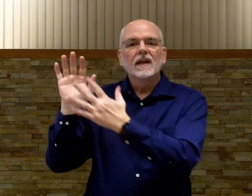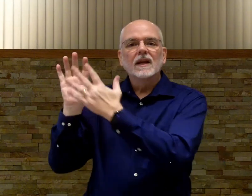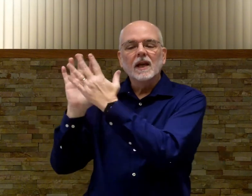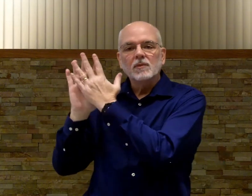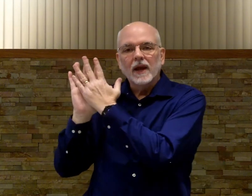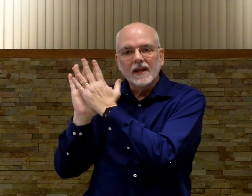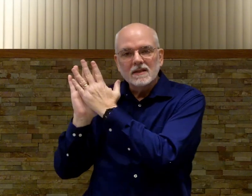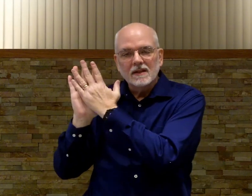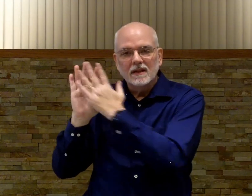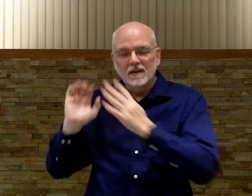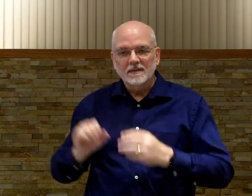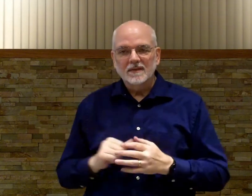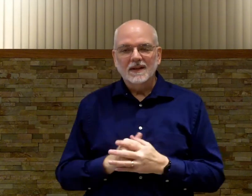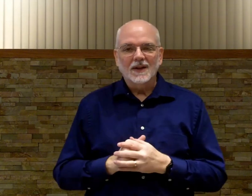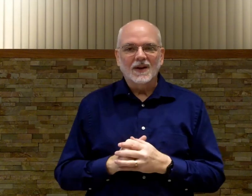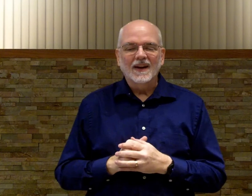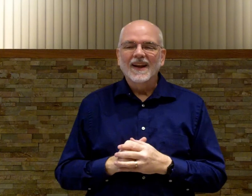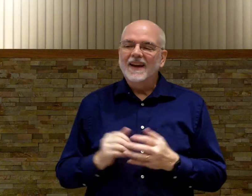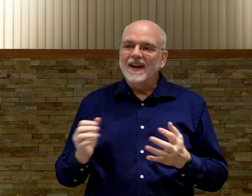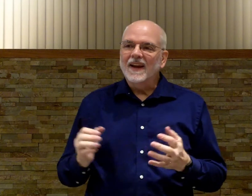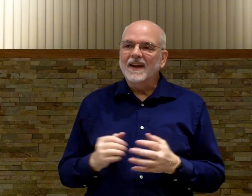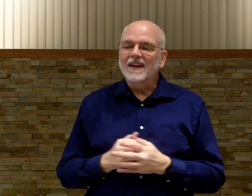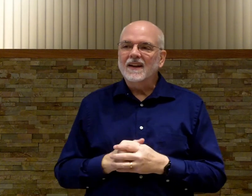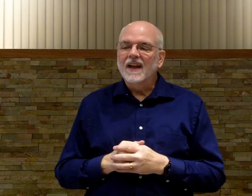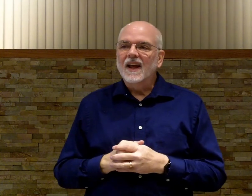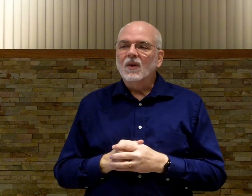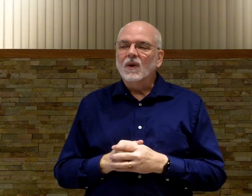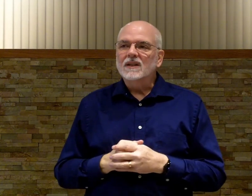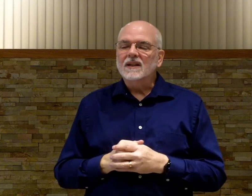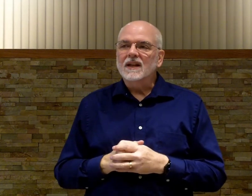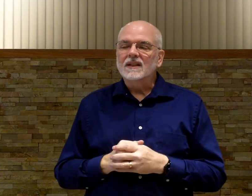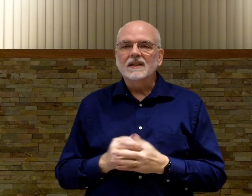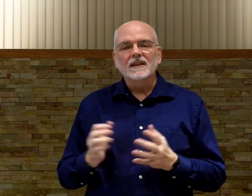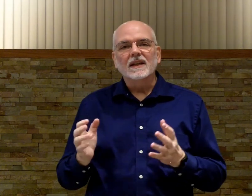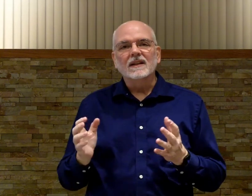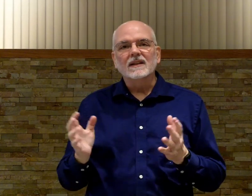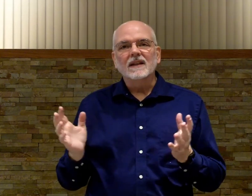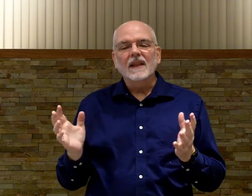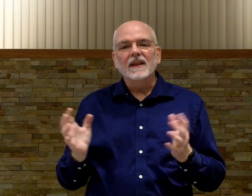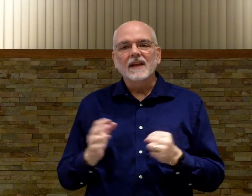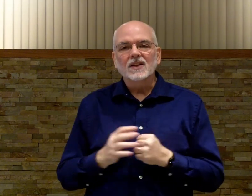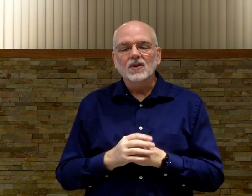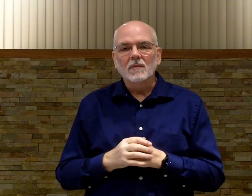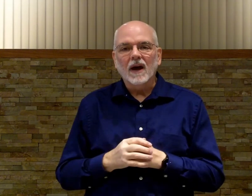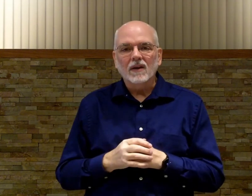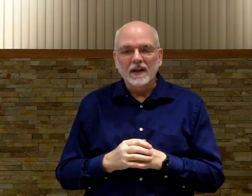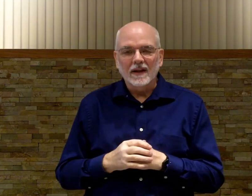Keep your hands still. All right? And what is... And I think that's just about it.